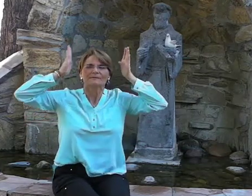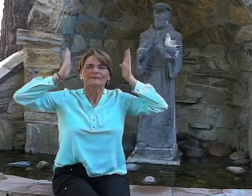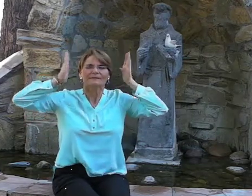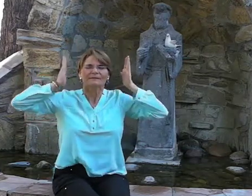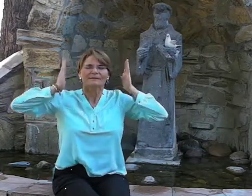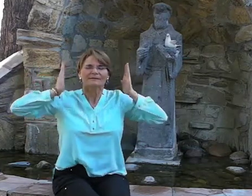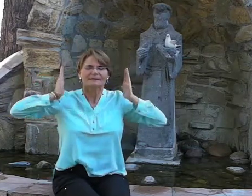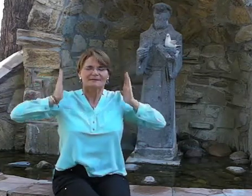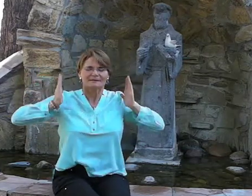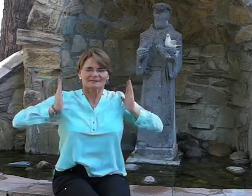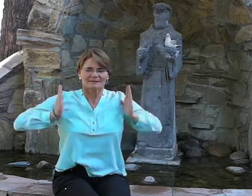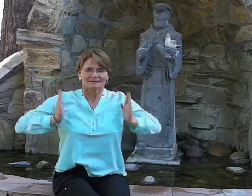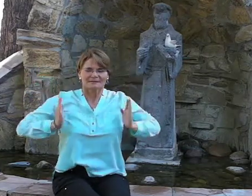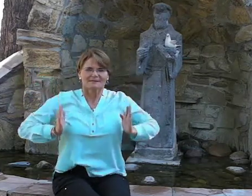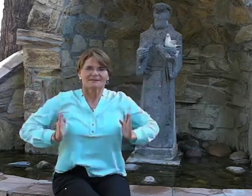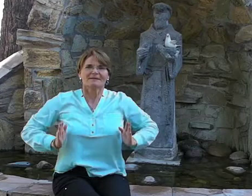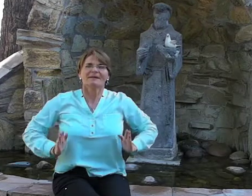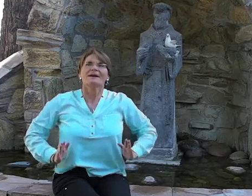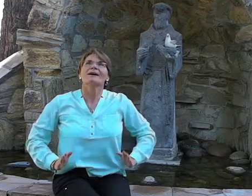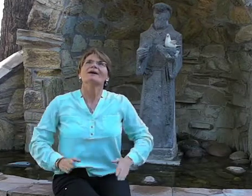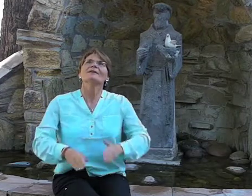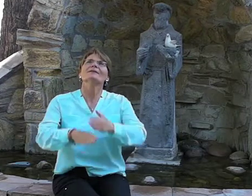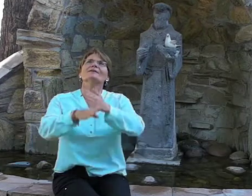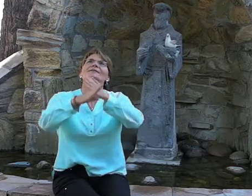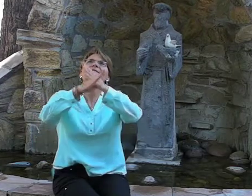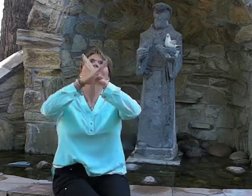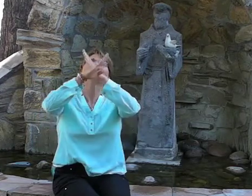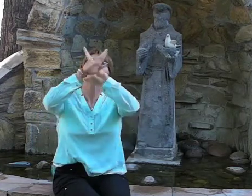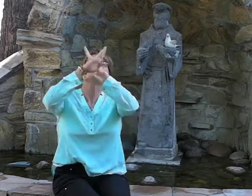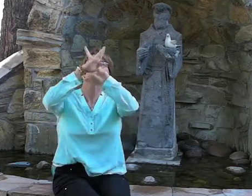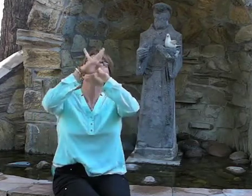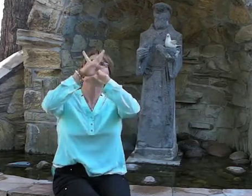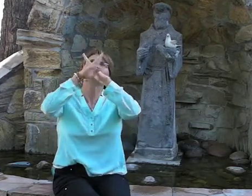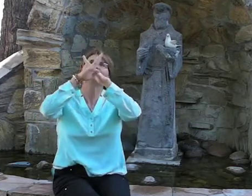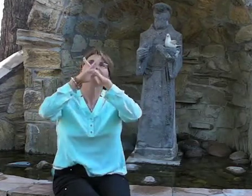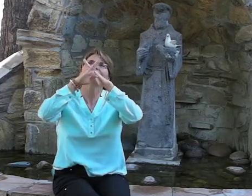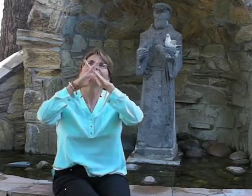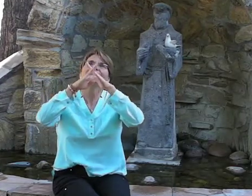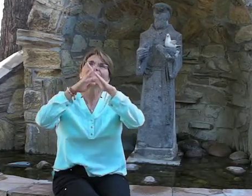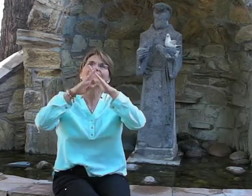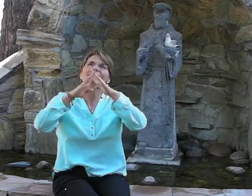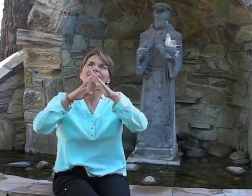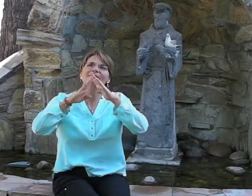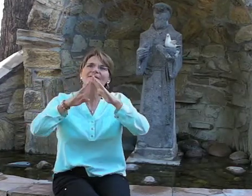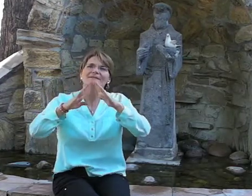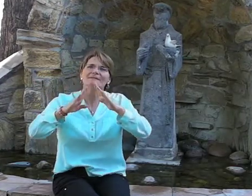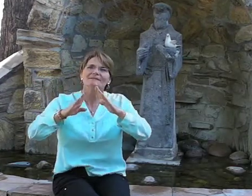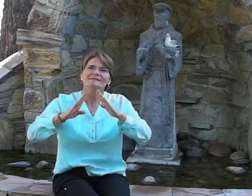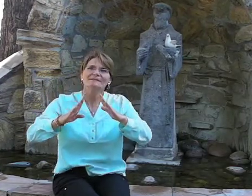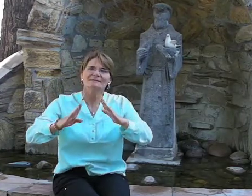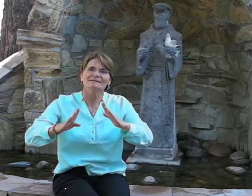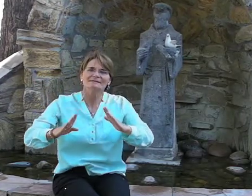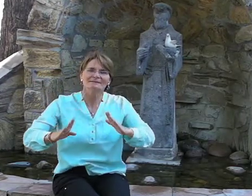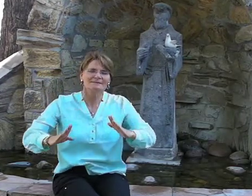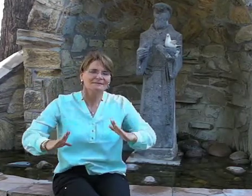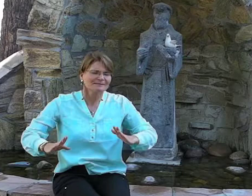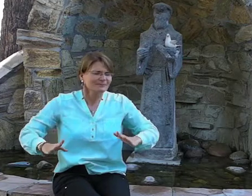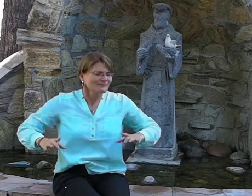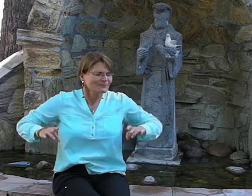of your peace Where